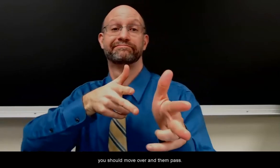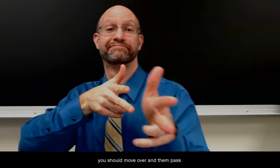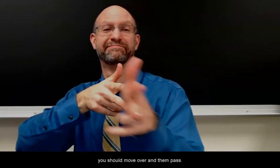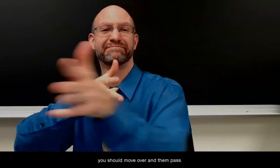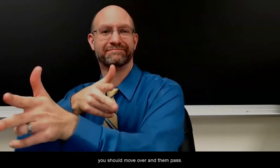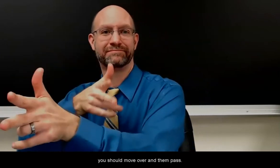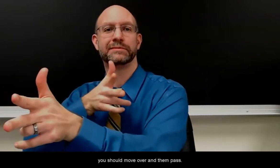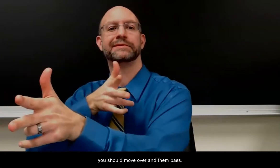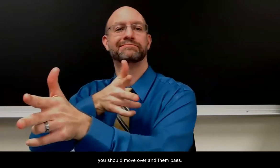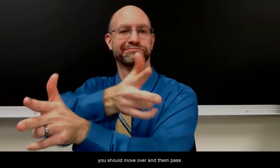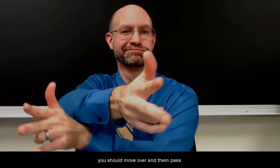over and let them pass.